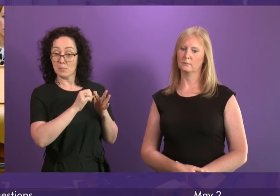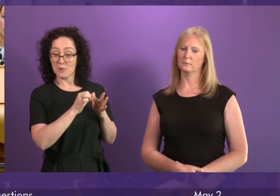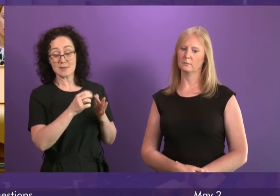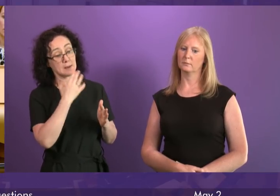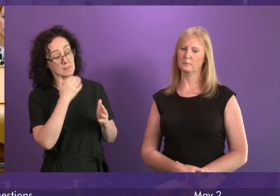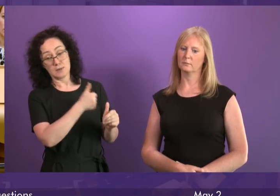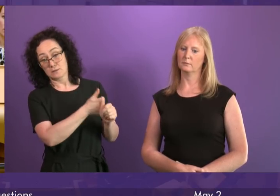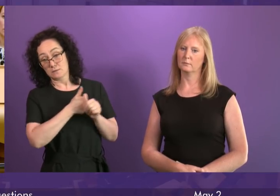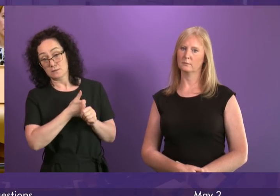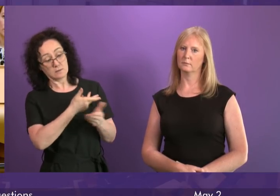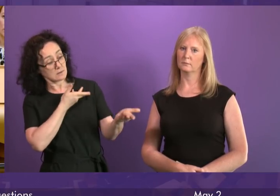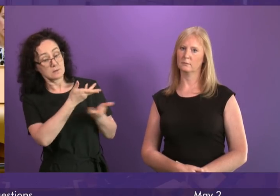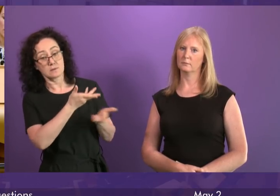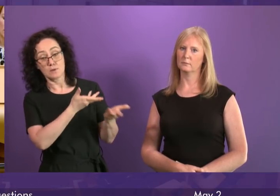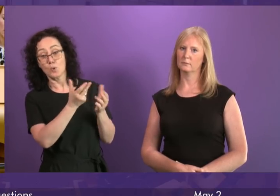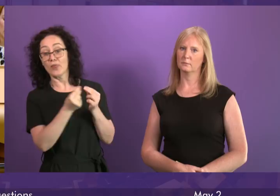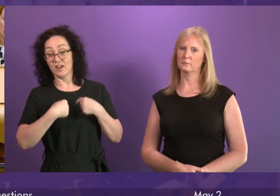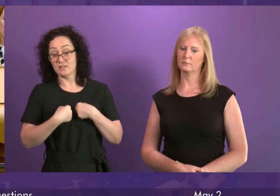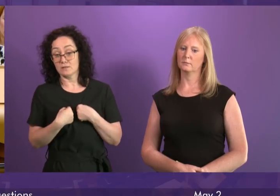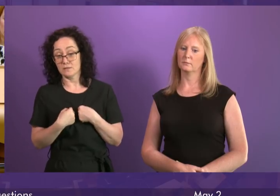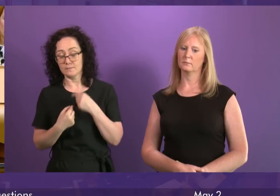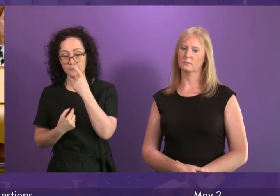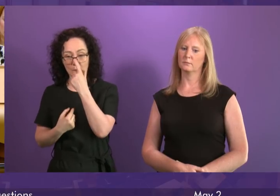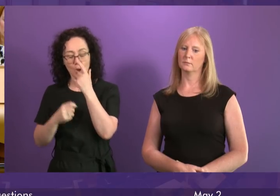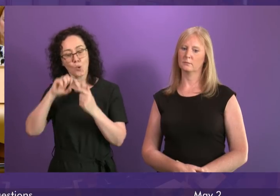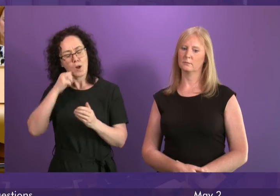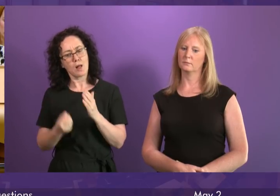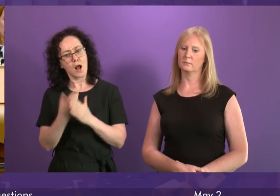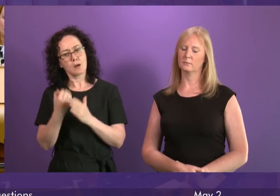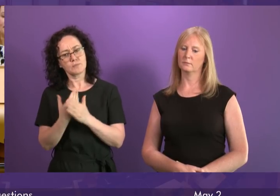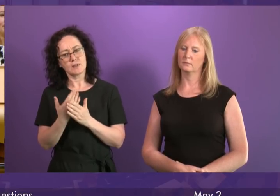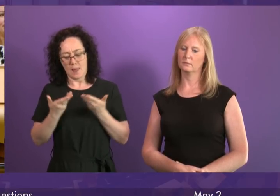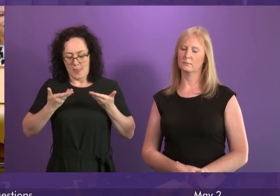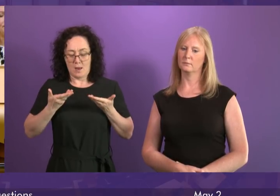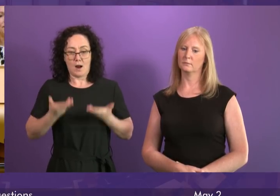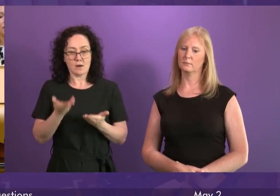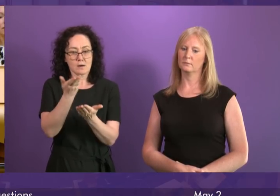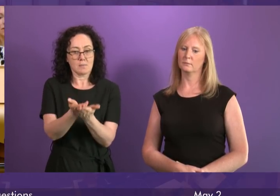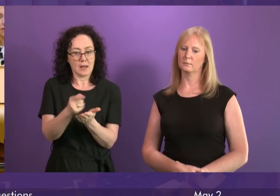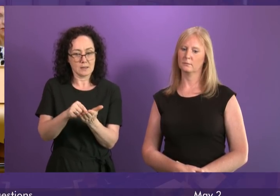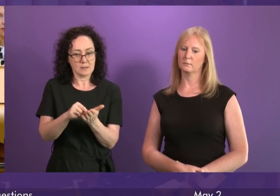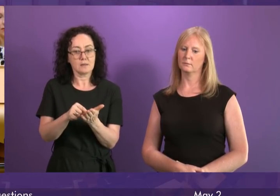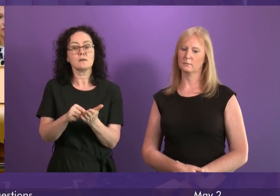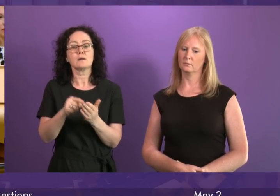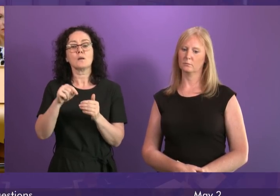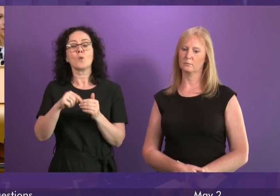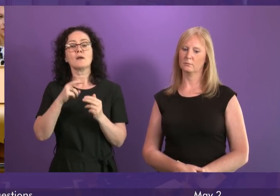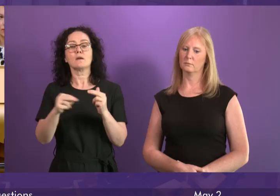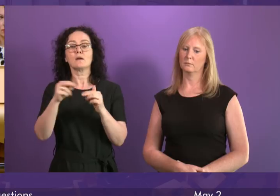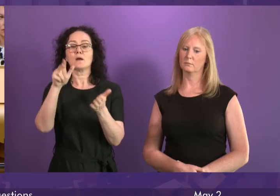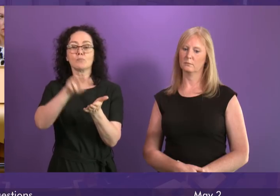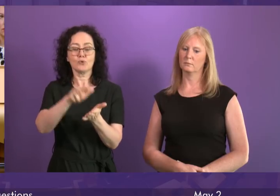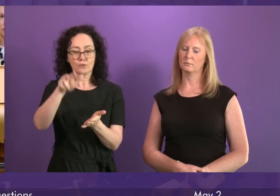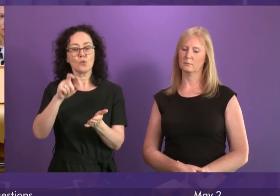think I already have done this morning that we will also update the current climate change plan within six months of the Bill receiving Royal Assent as recommended by the